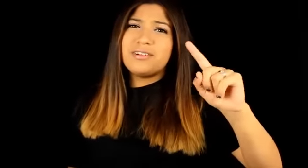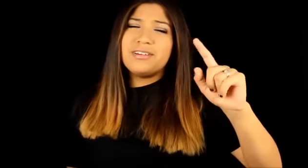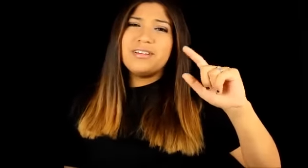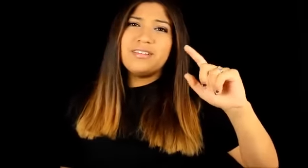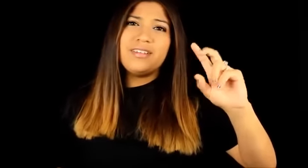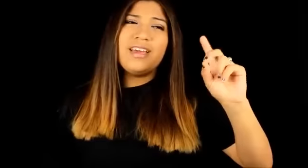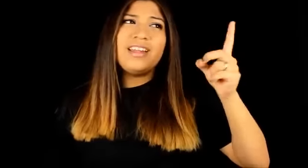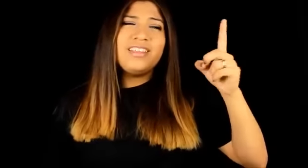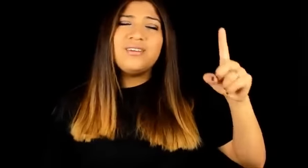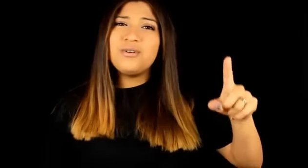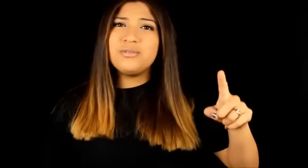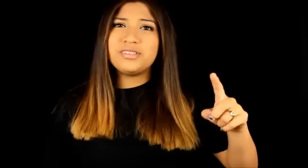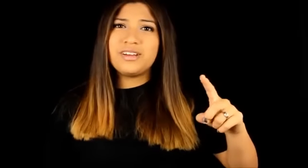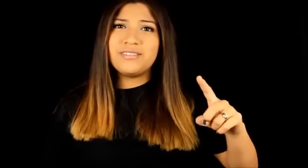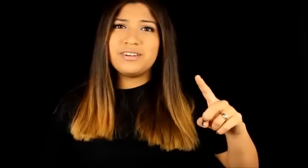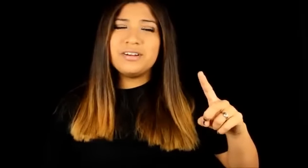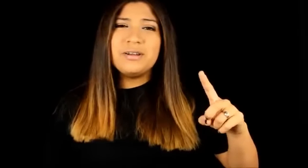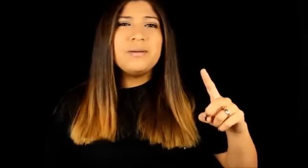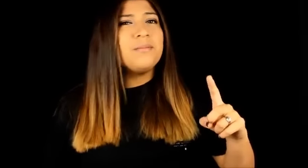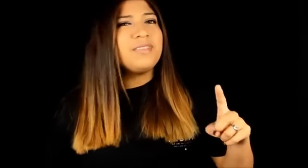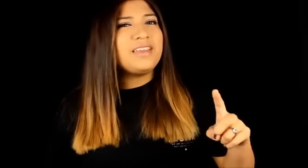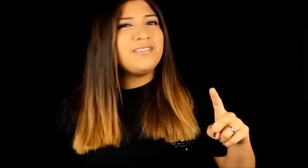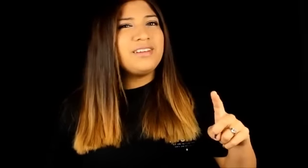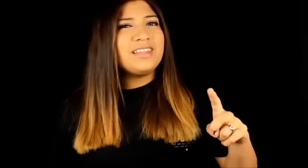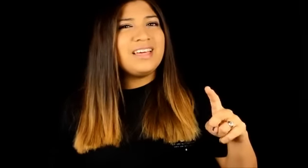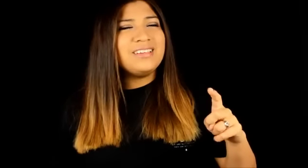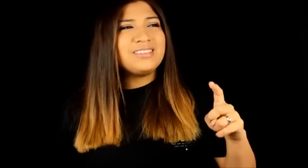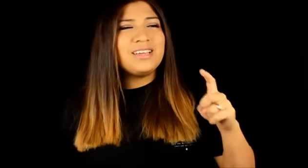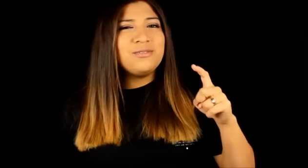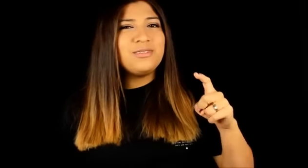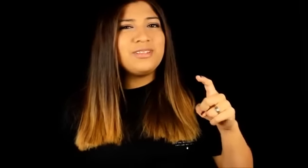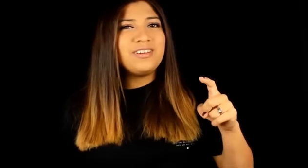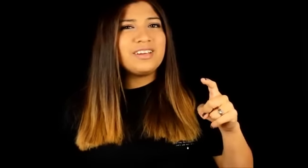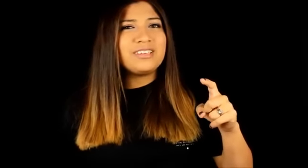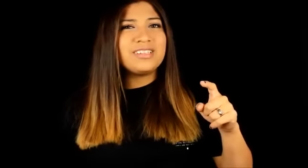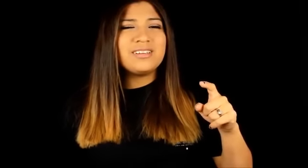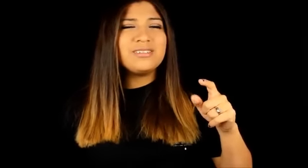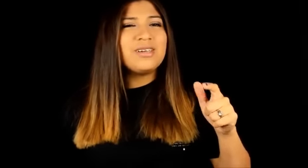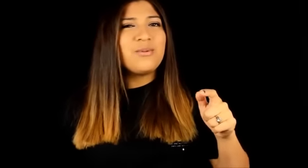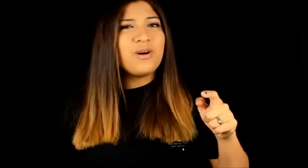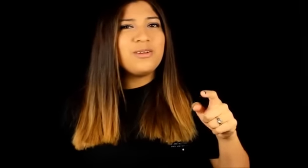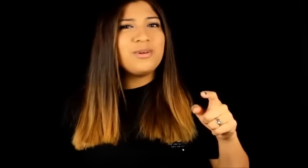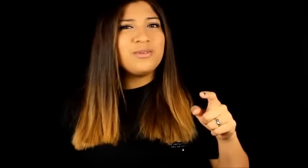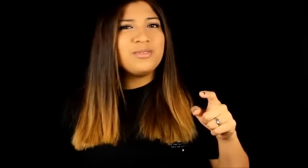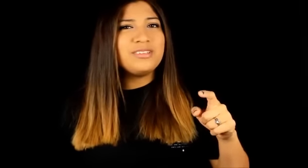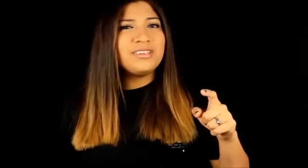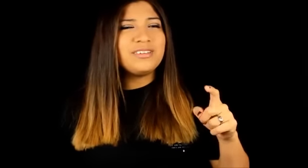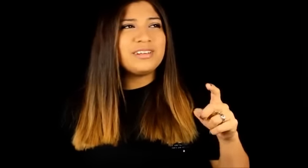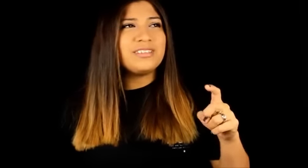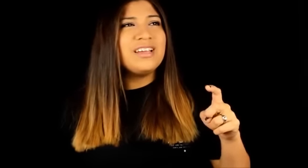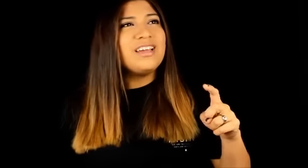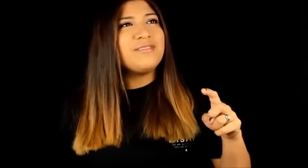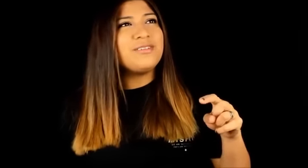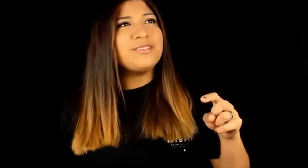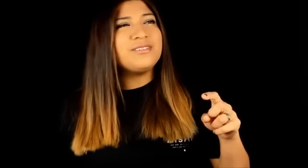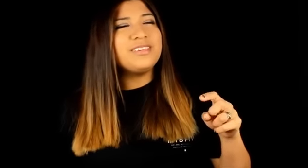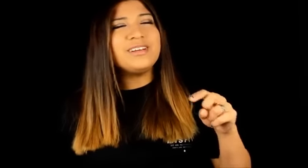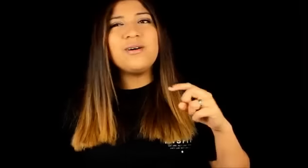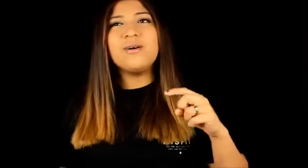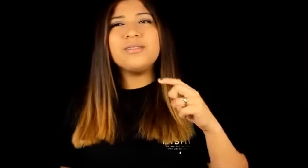and I didn't know it a cover but then I realized I knew the lyrics and I was like why do I know these lyrics at first I was like oh